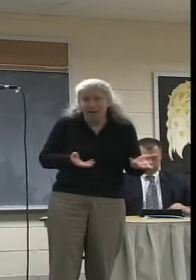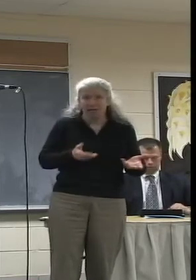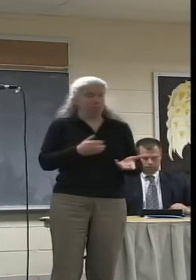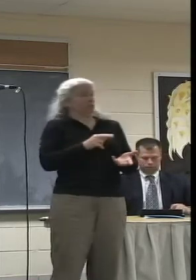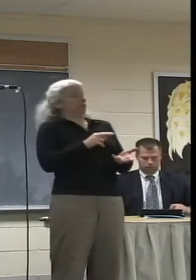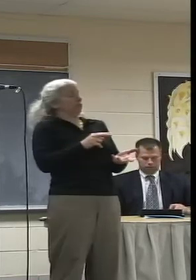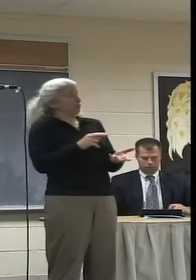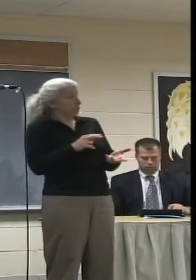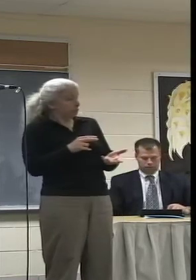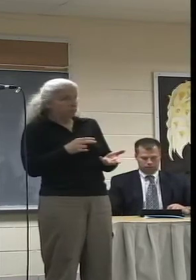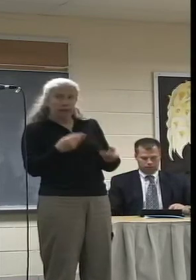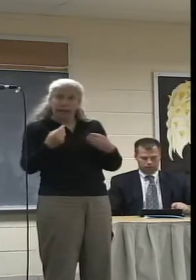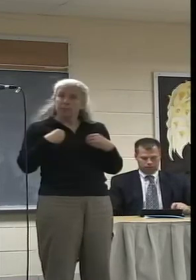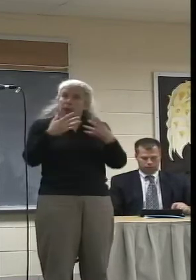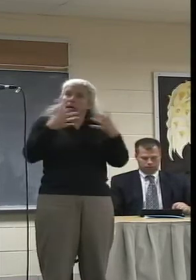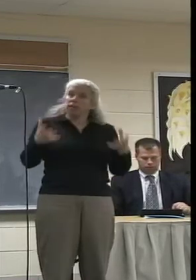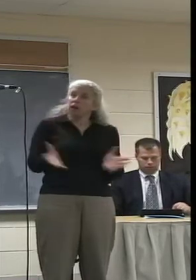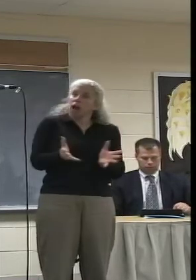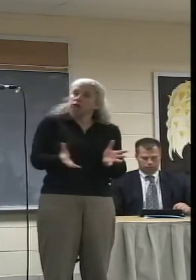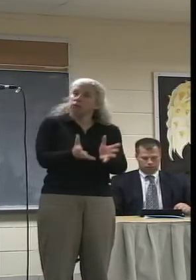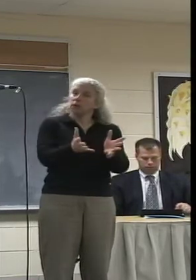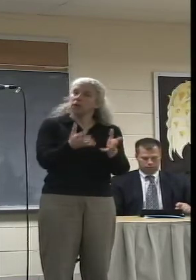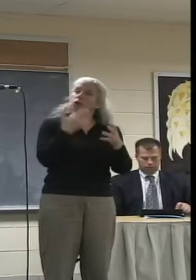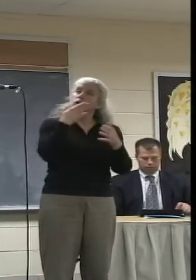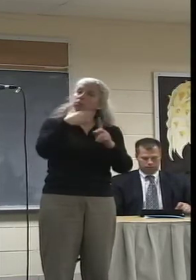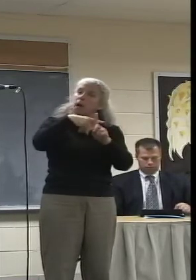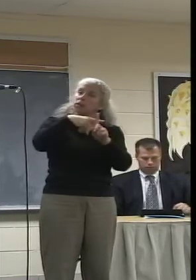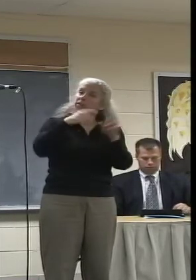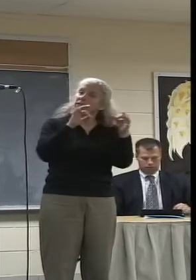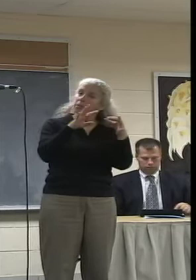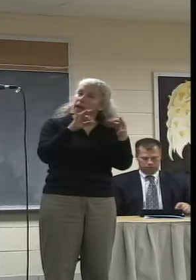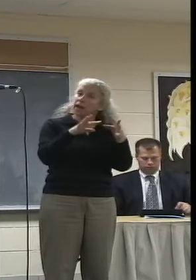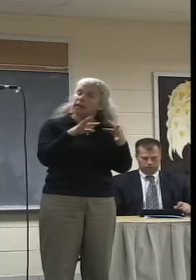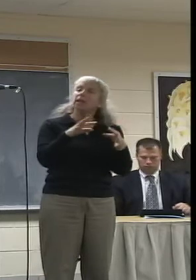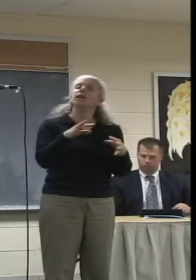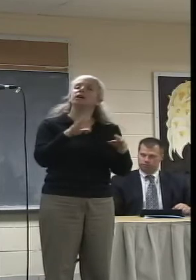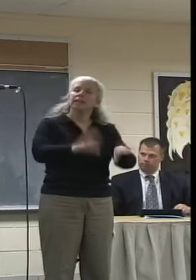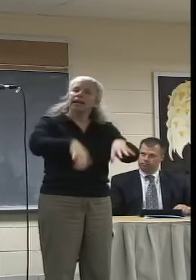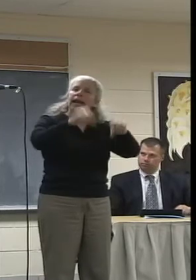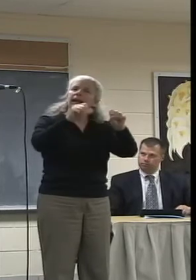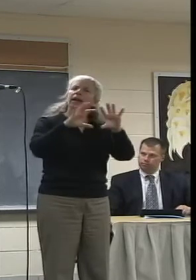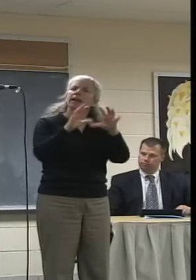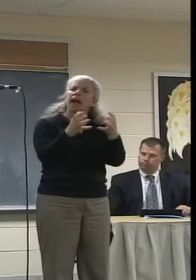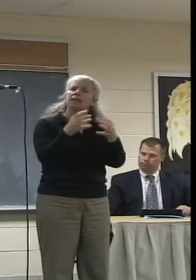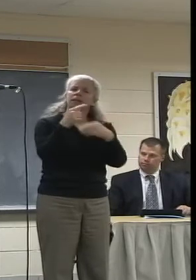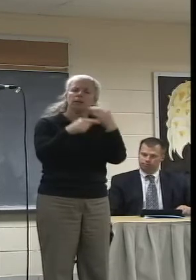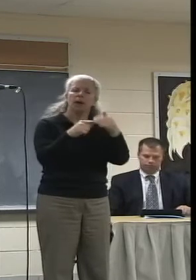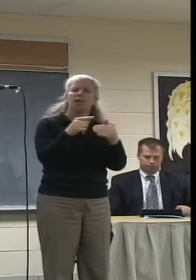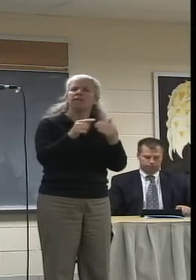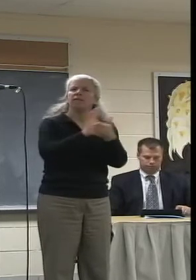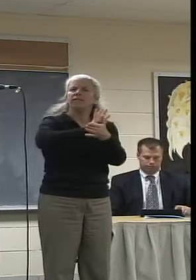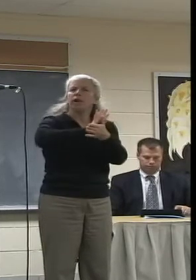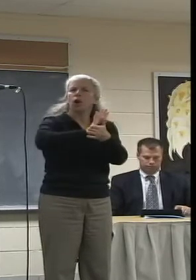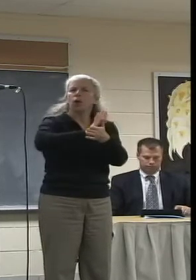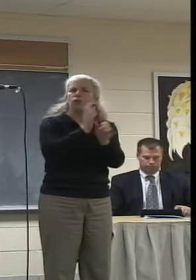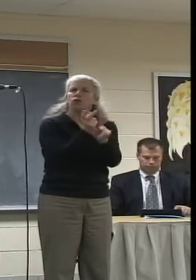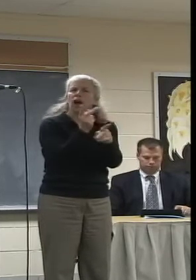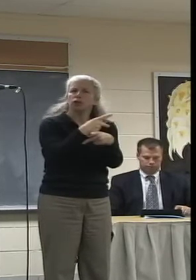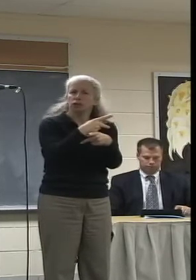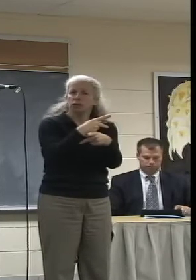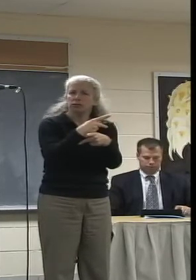So he encouraged me and the staff encouraged me to take the video production course, which is what I did. And I